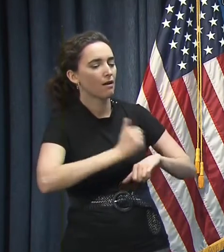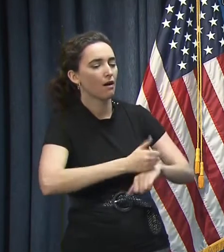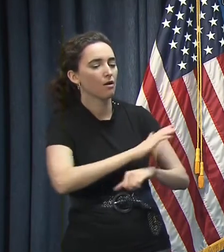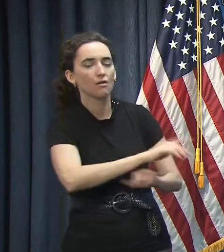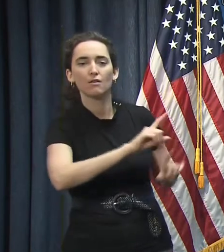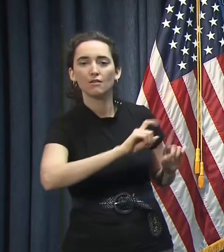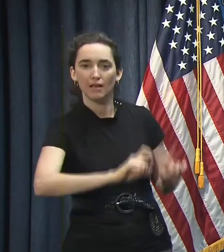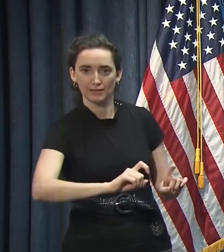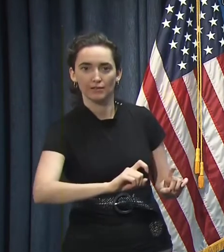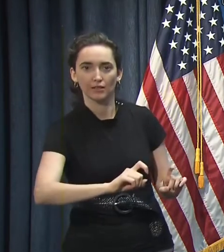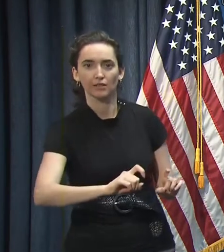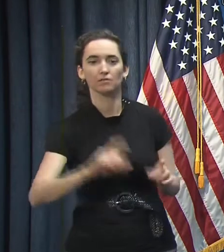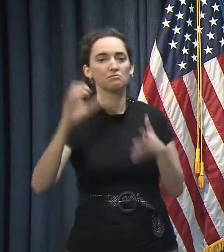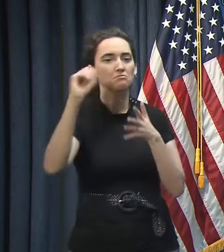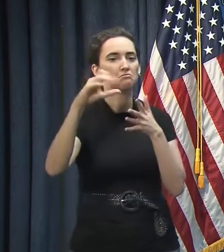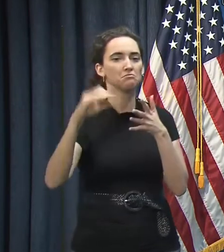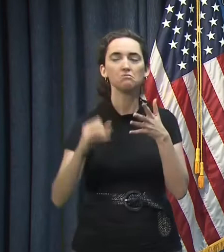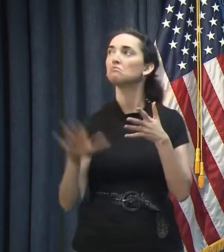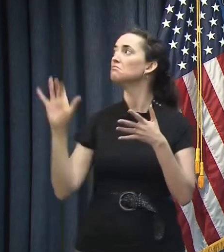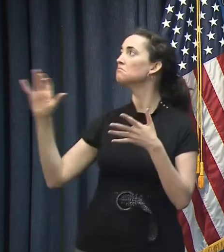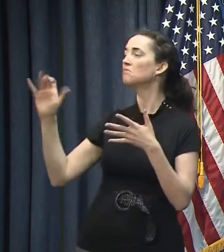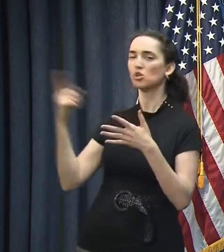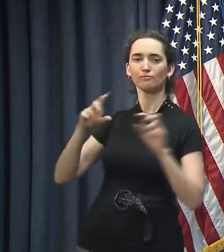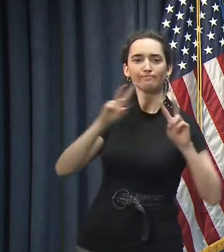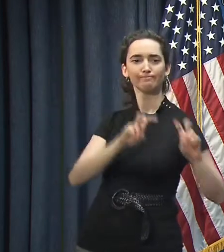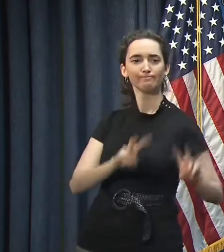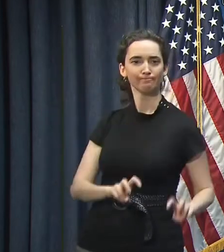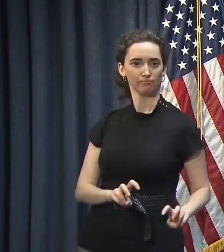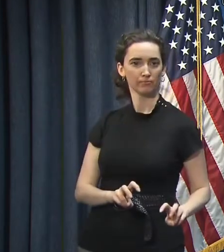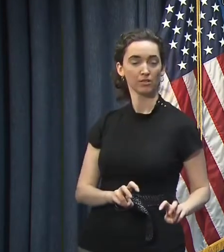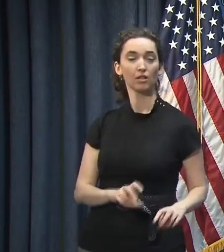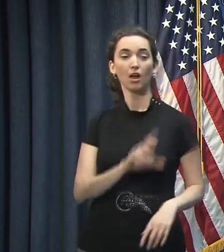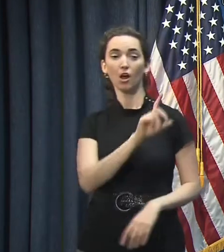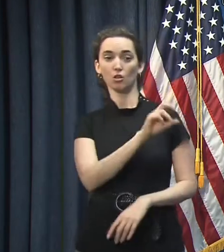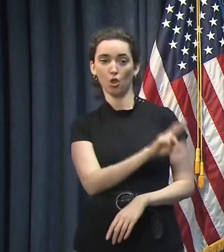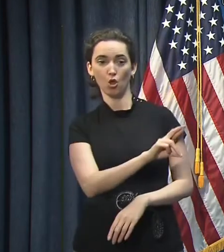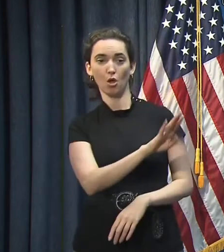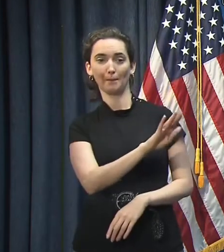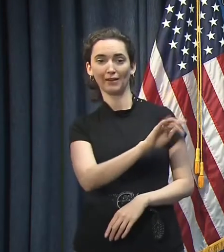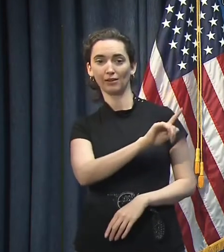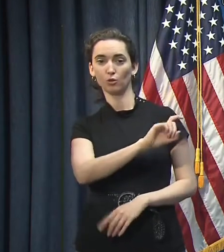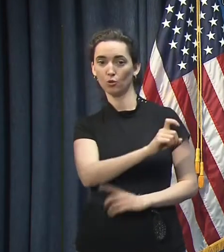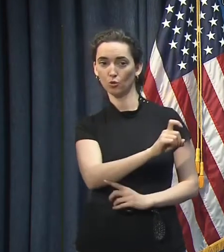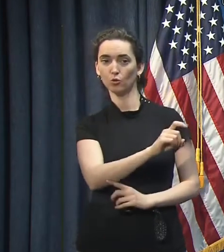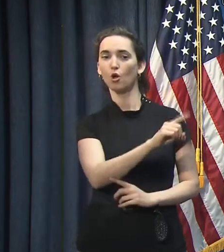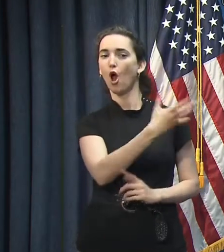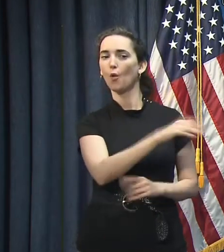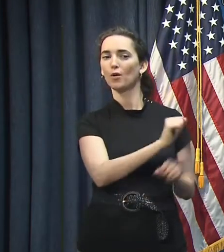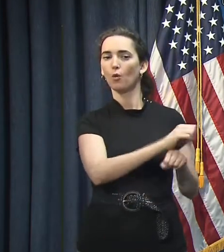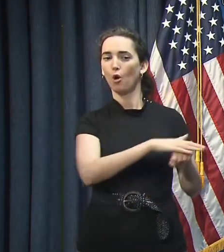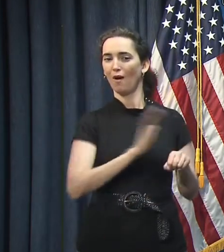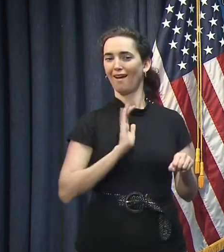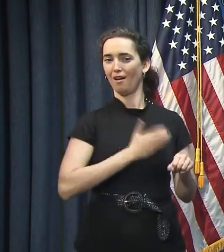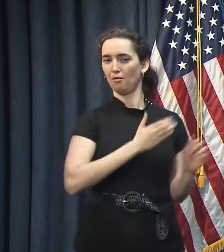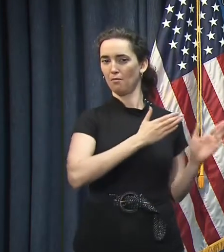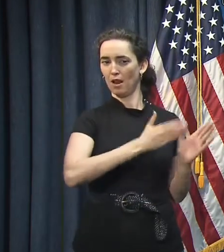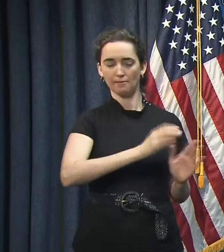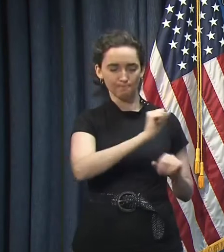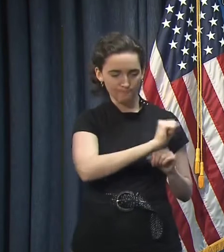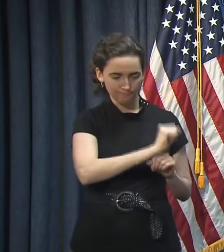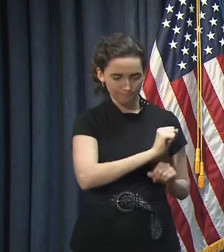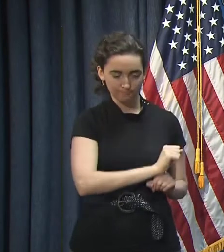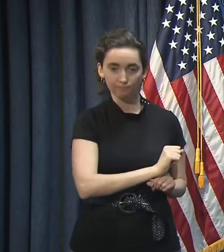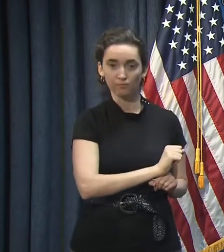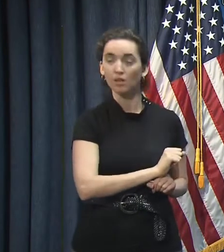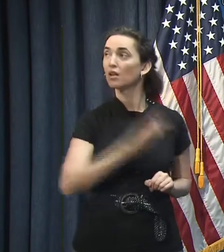to testing. And Dr. Beu had already been working on our plan. The guidance